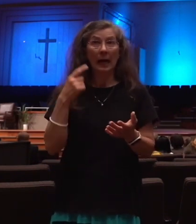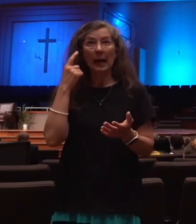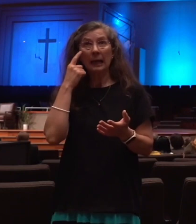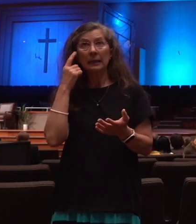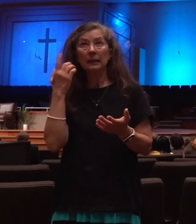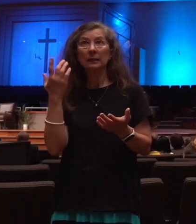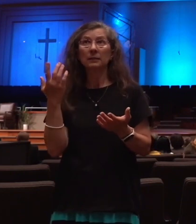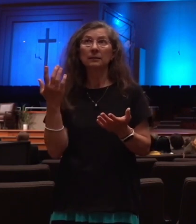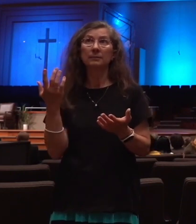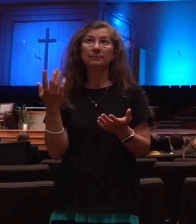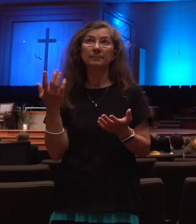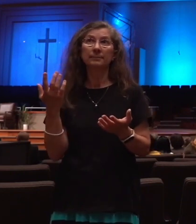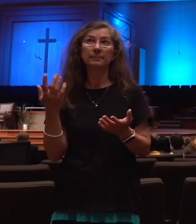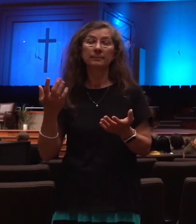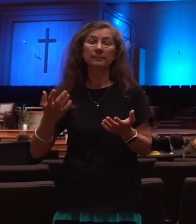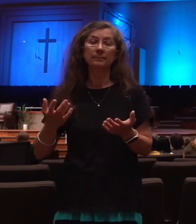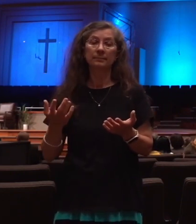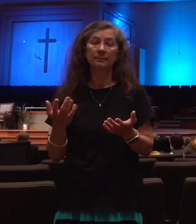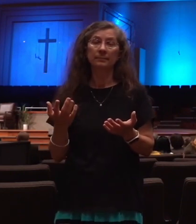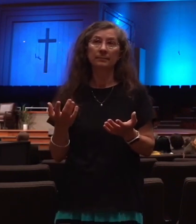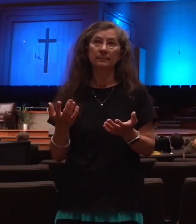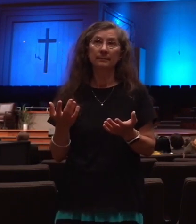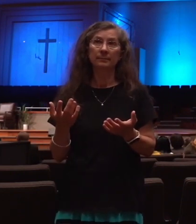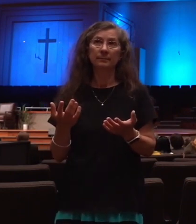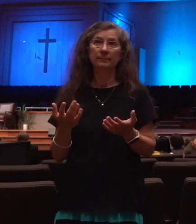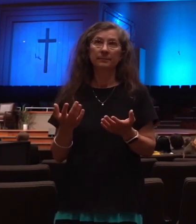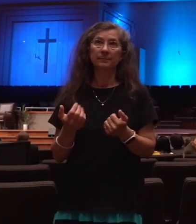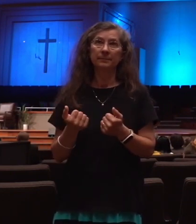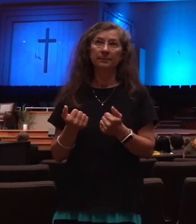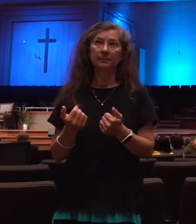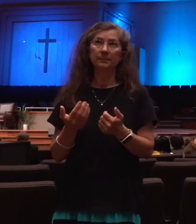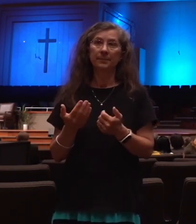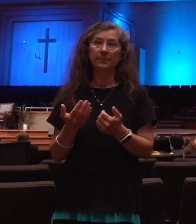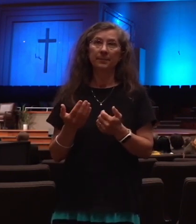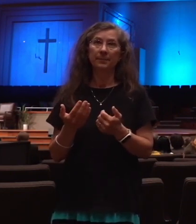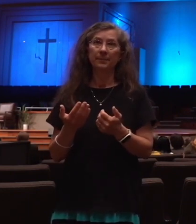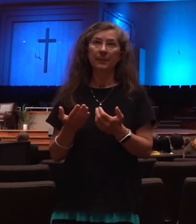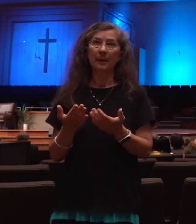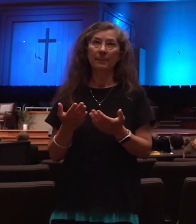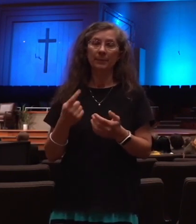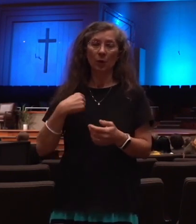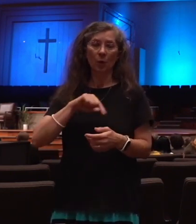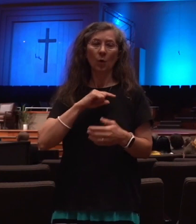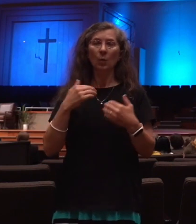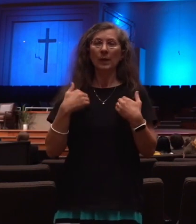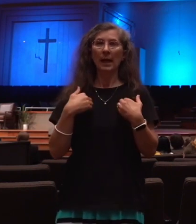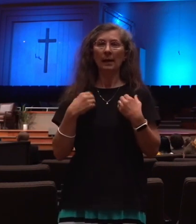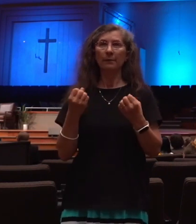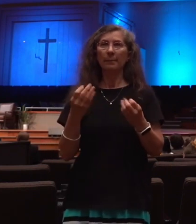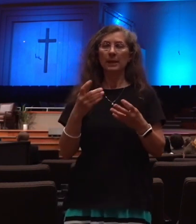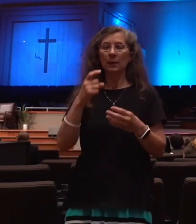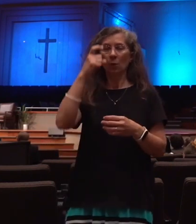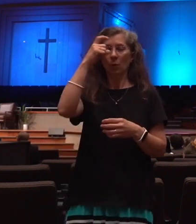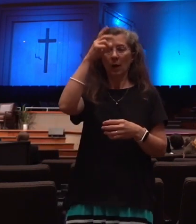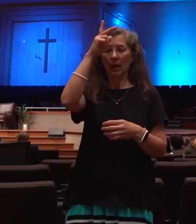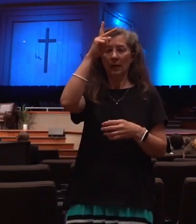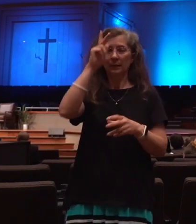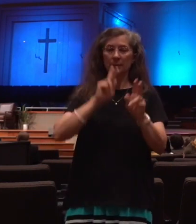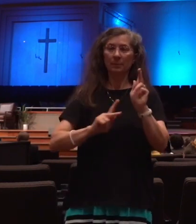we have all these wise people that want to come to the earth and give you wisdom and